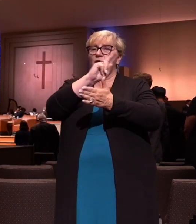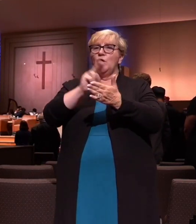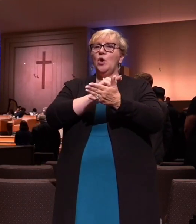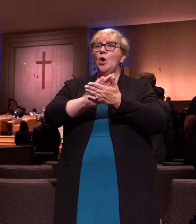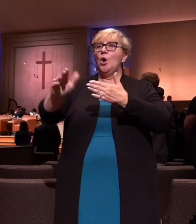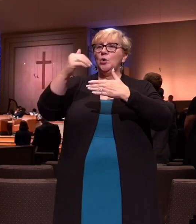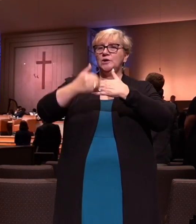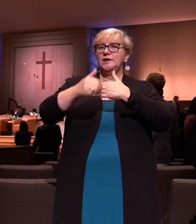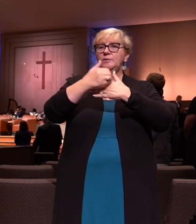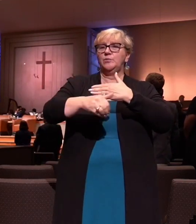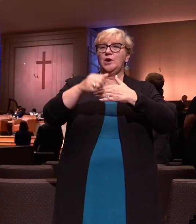around.